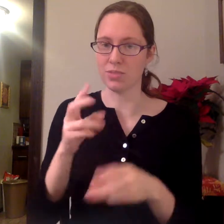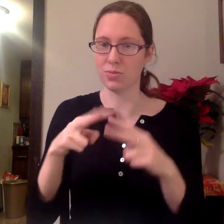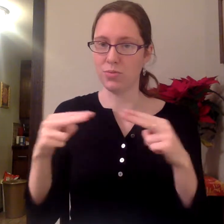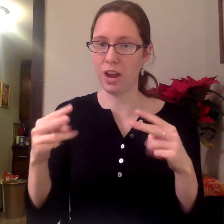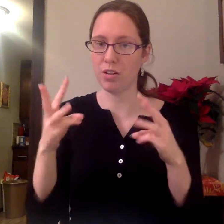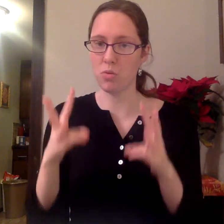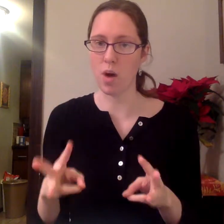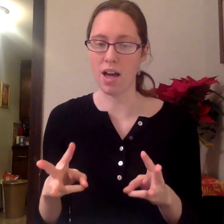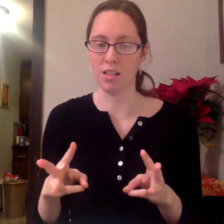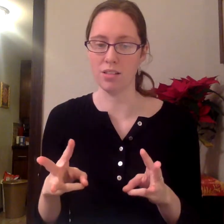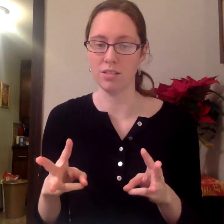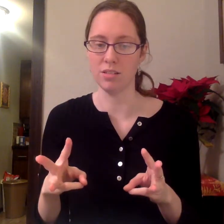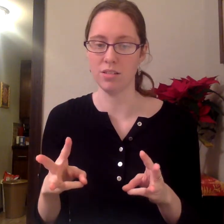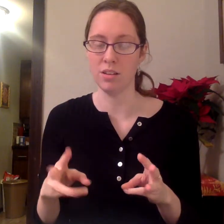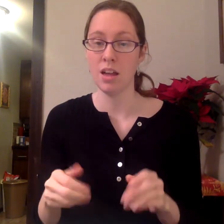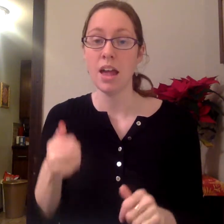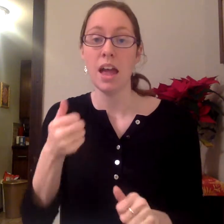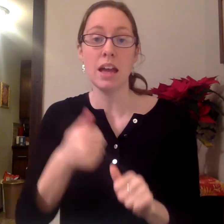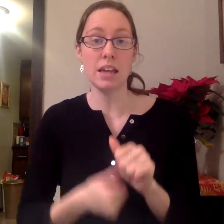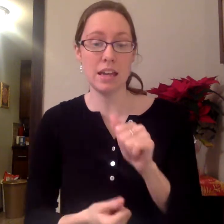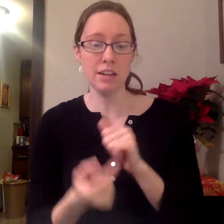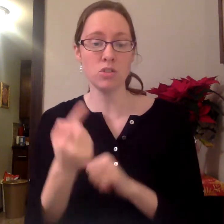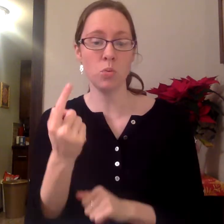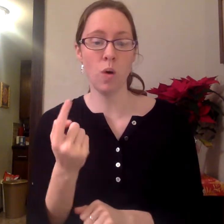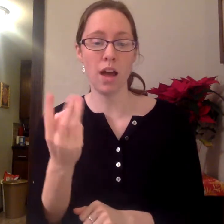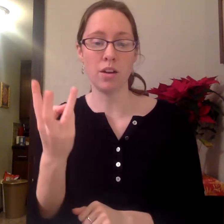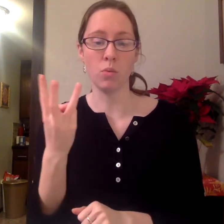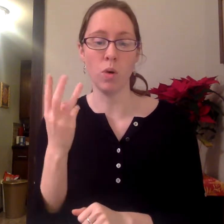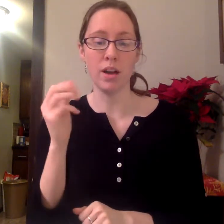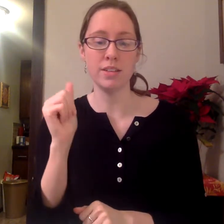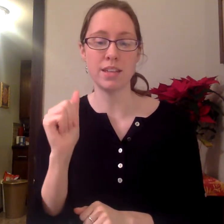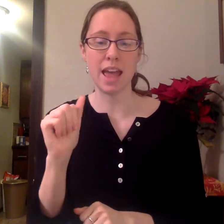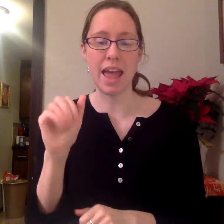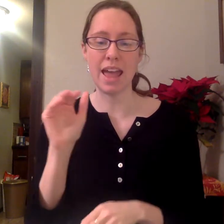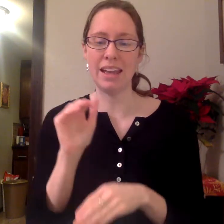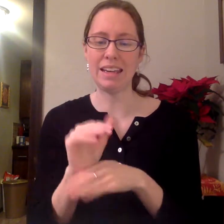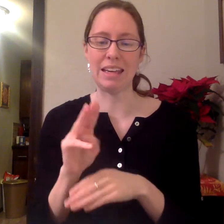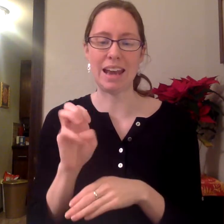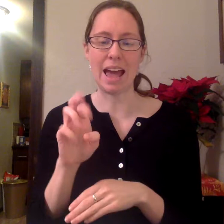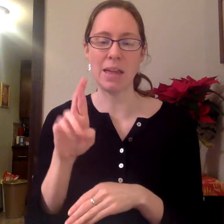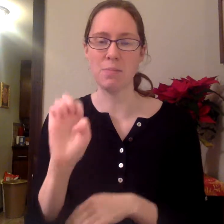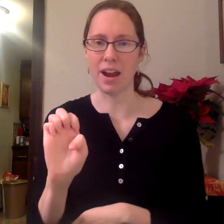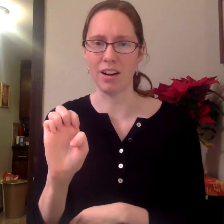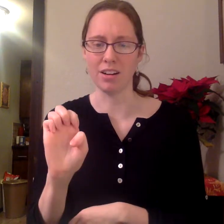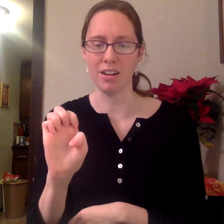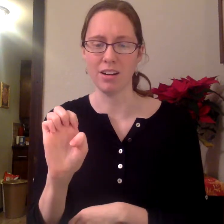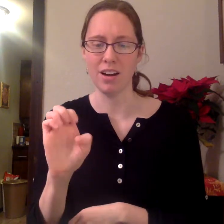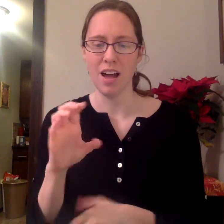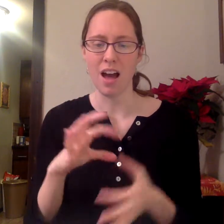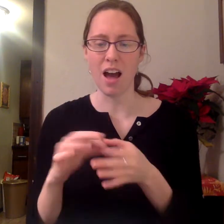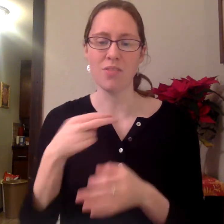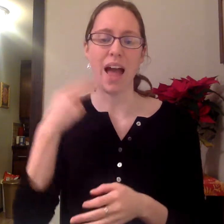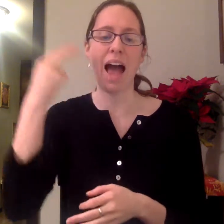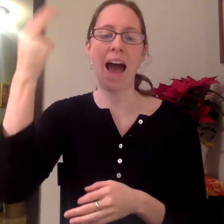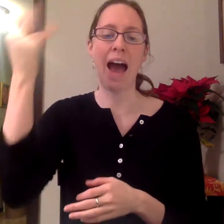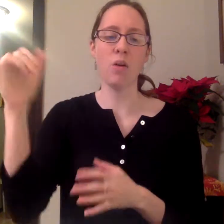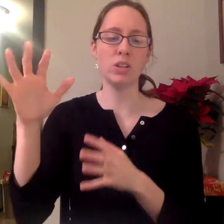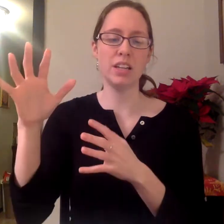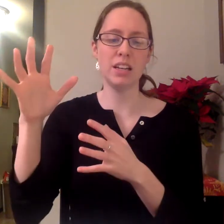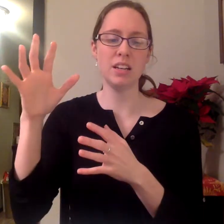very well. Each one was a nightmare of howling